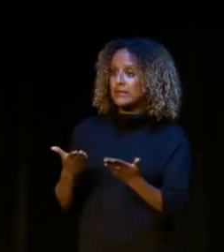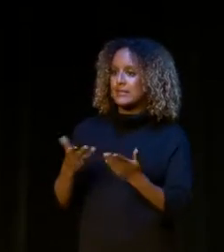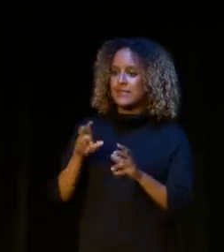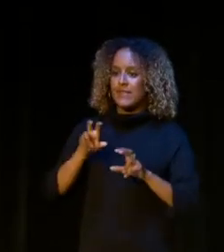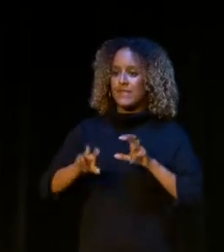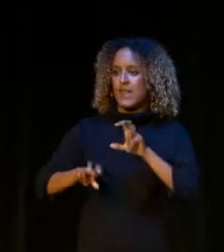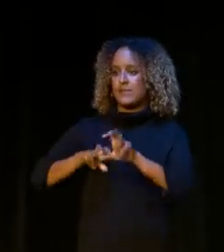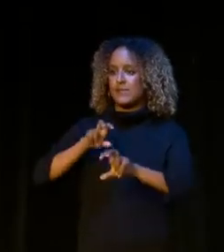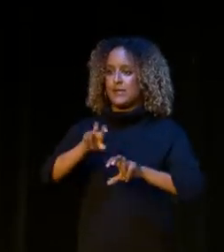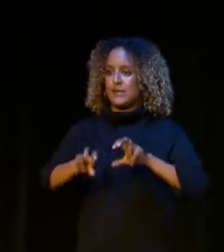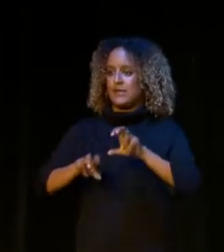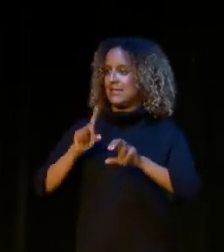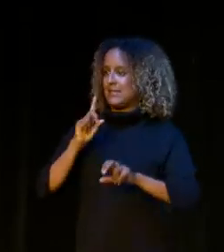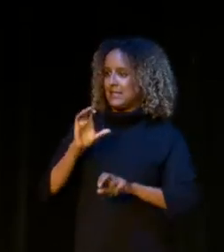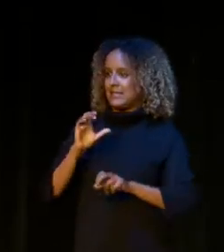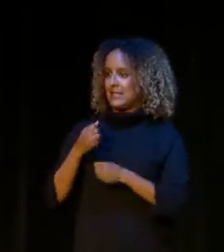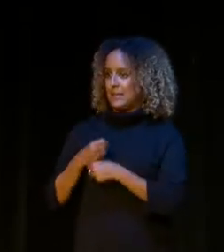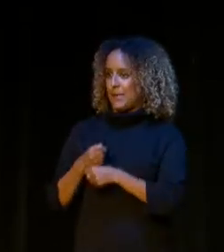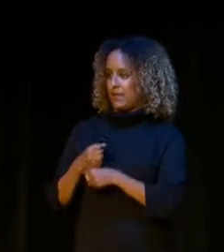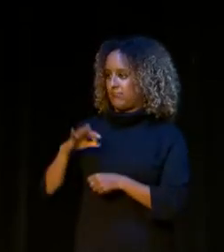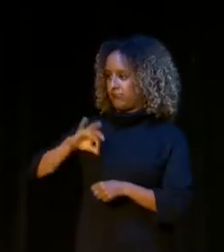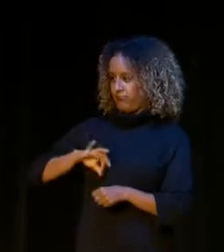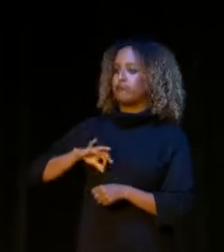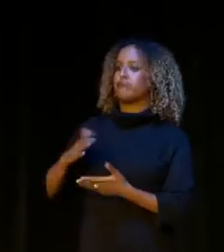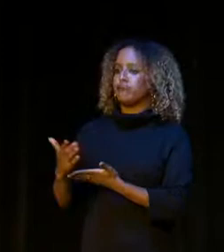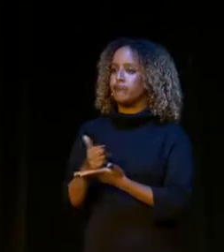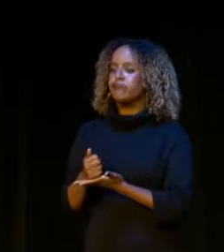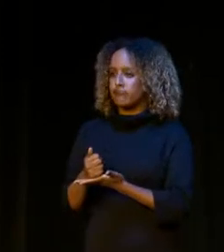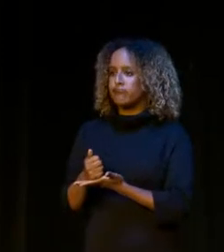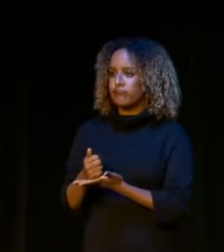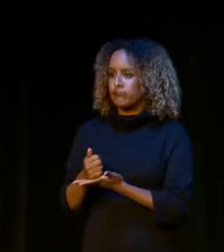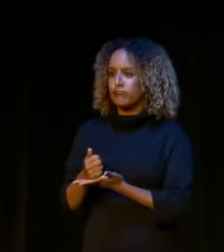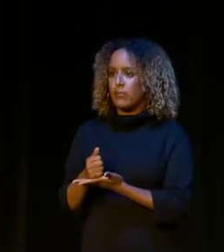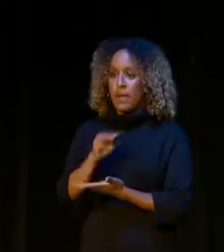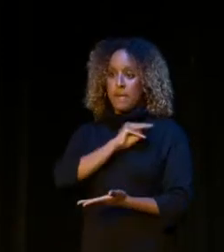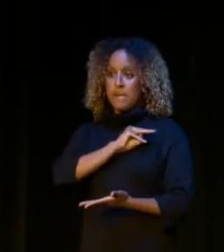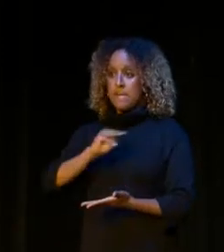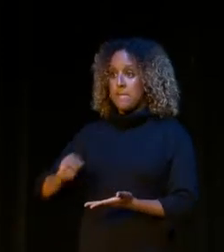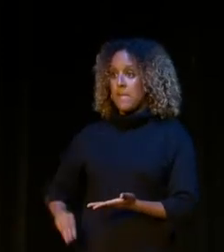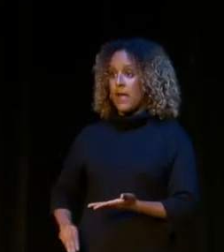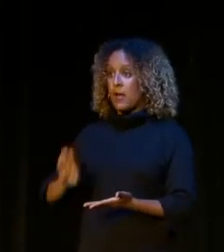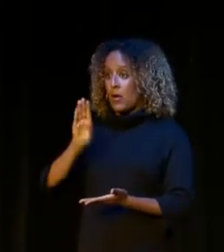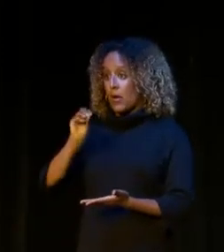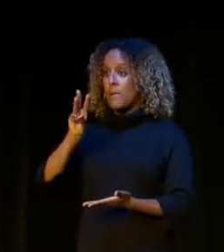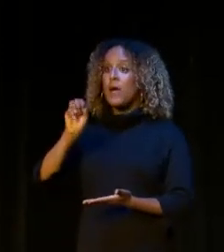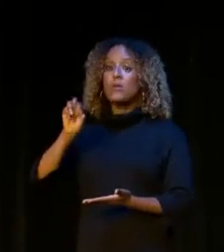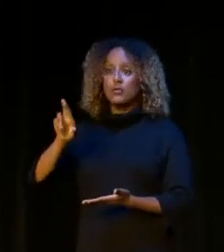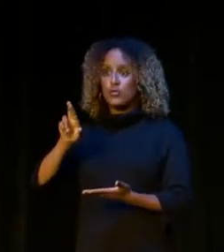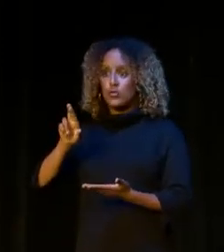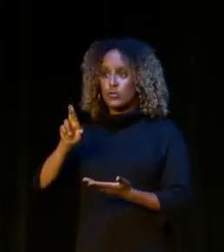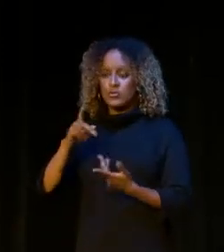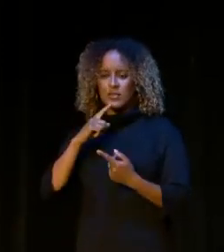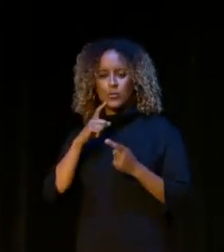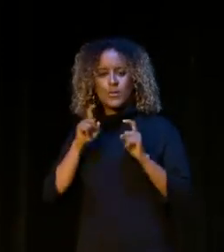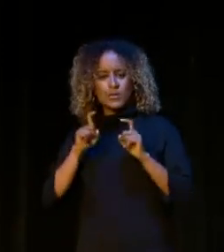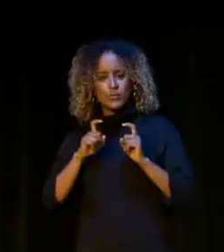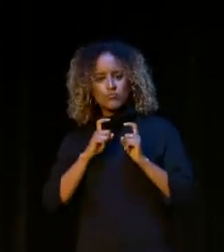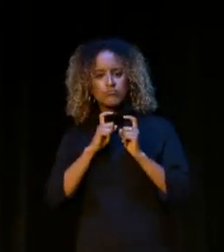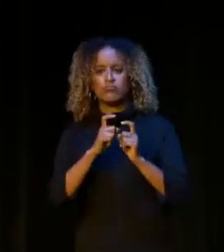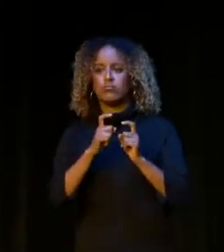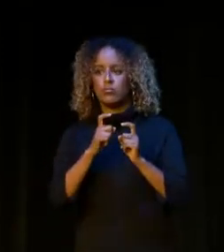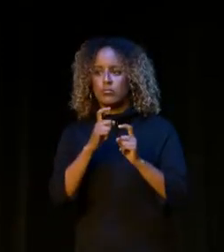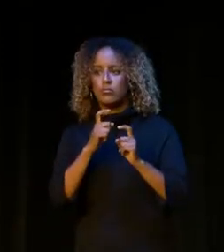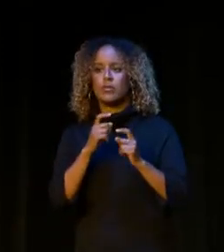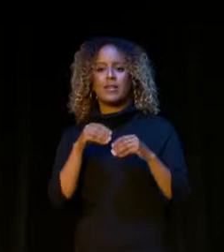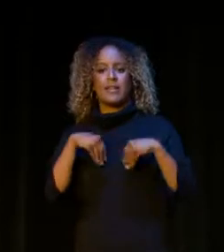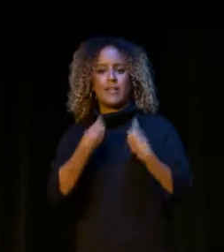investments that the District of Columbia is making. And Mayor Bowser has proposed that we invest even more in our creative economy